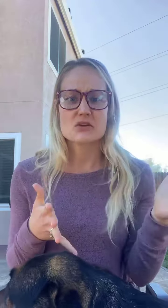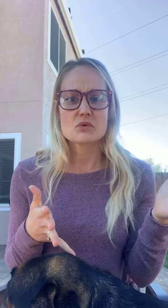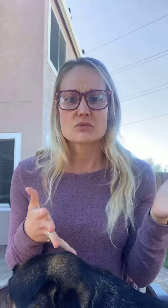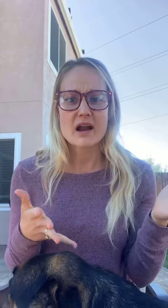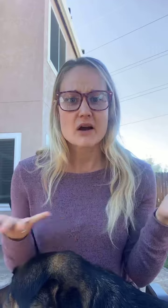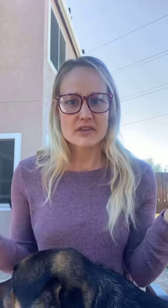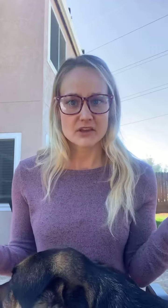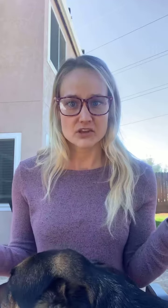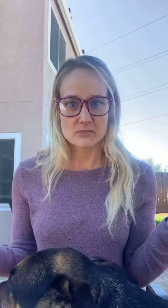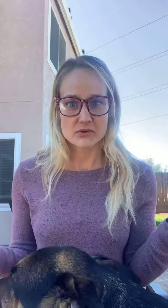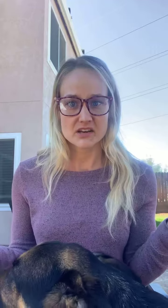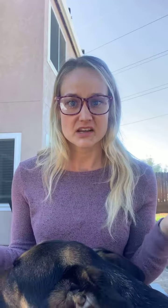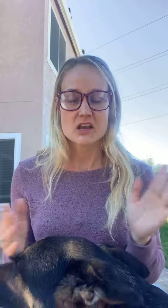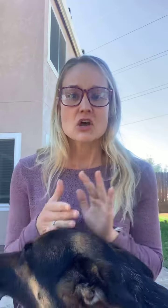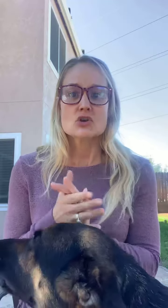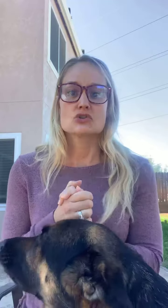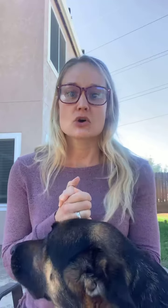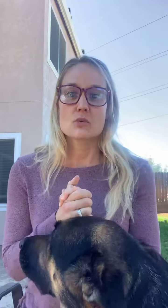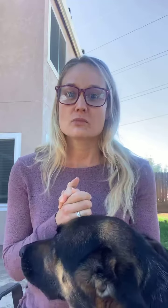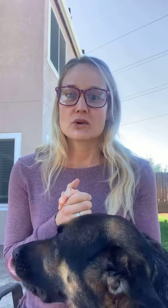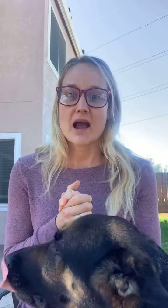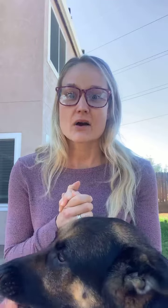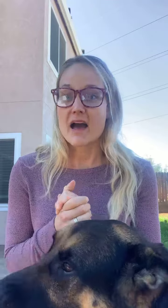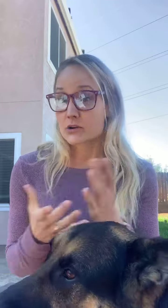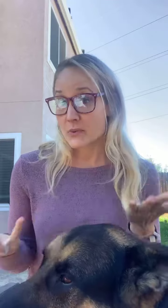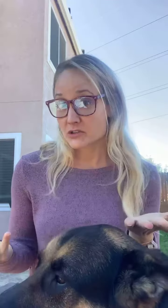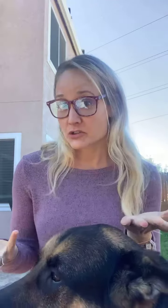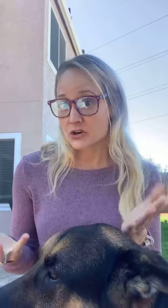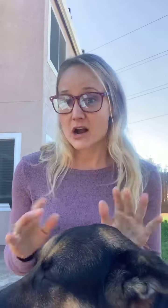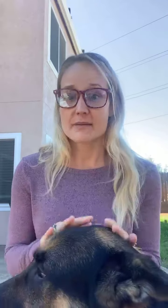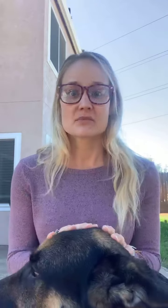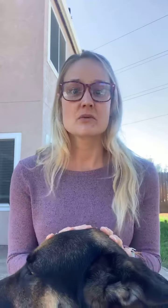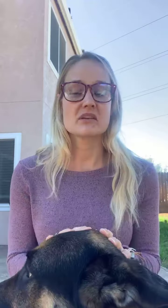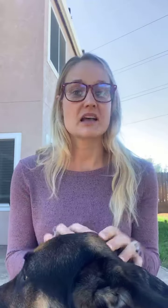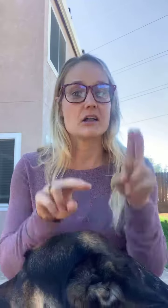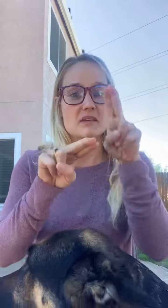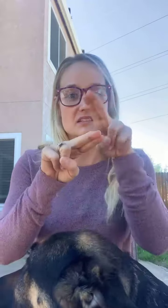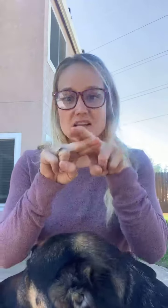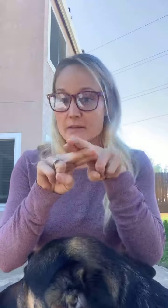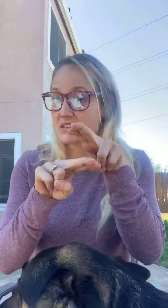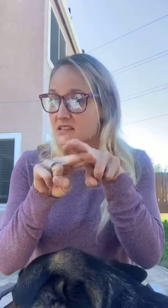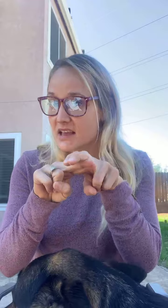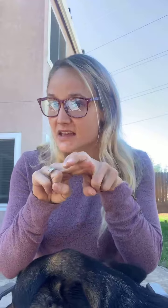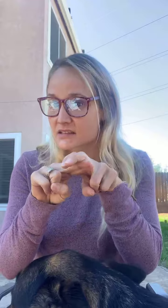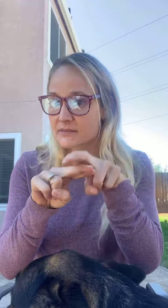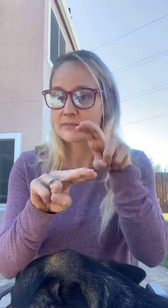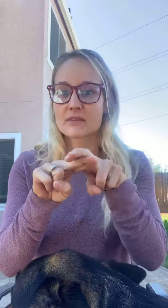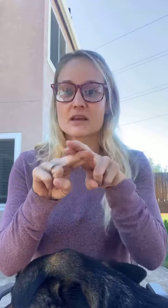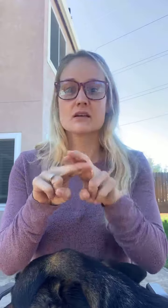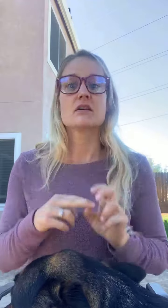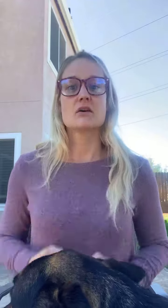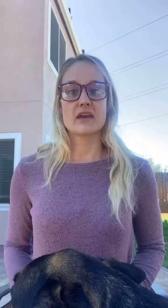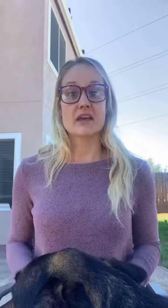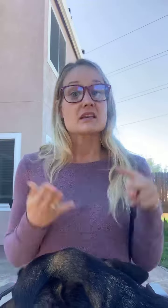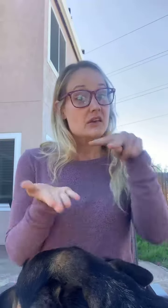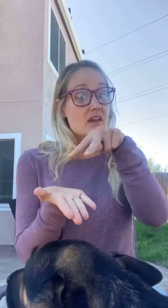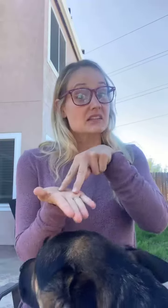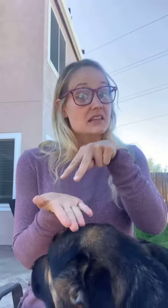when we're out in the community. So when we're out at a restaurant we tell them it's time to sit. Okay? You gotta stand